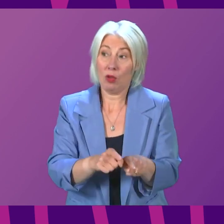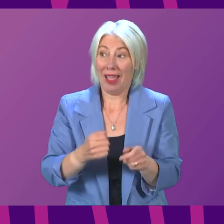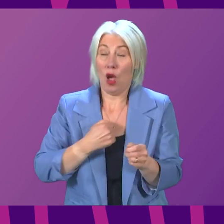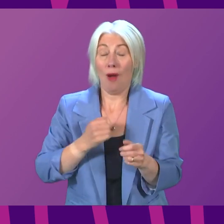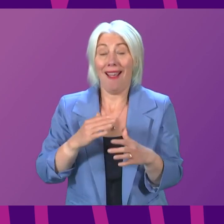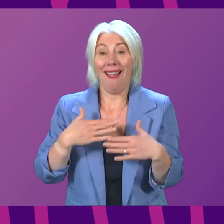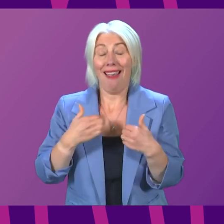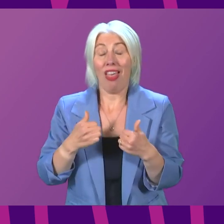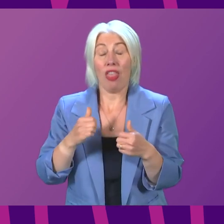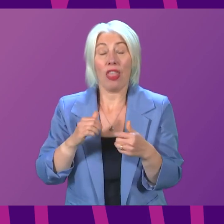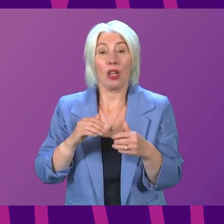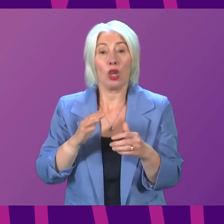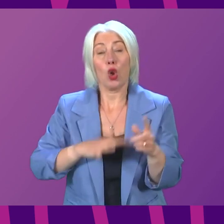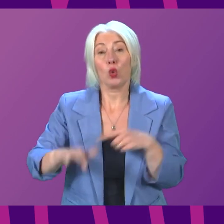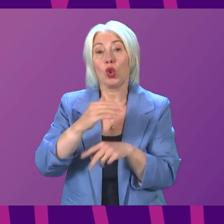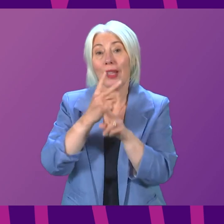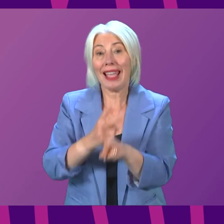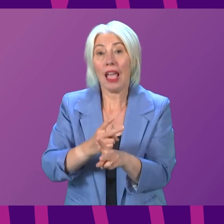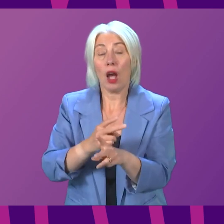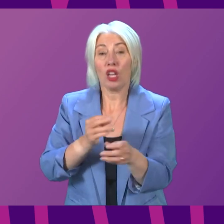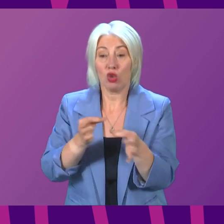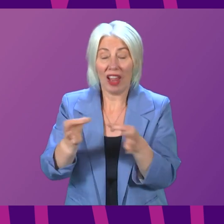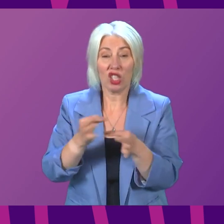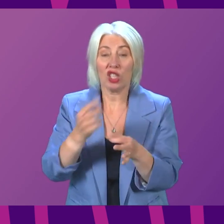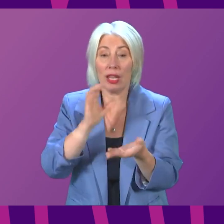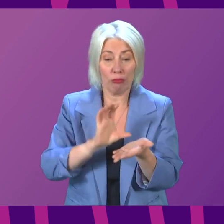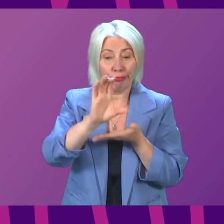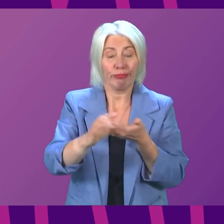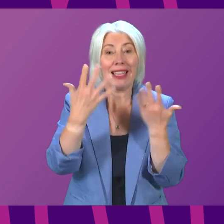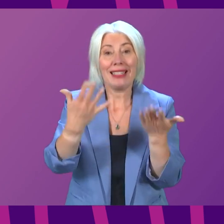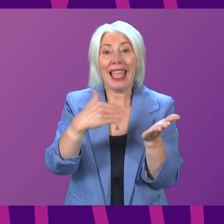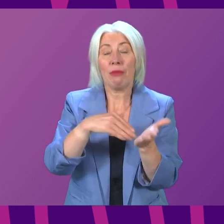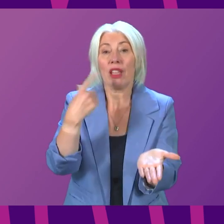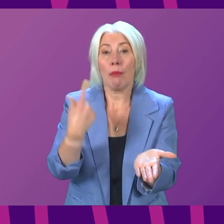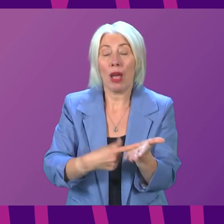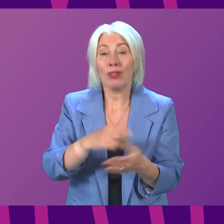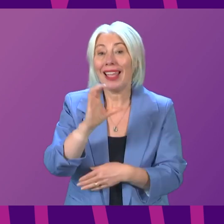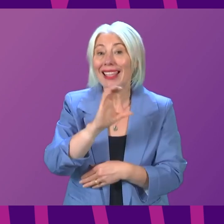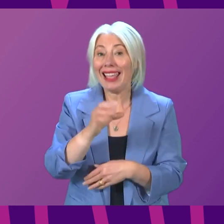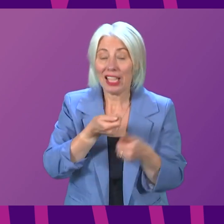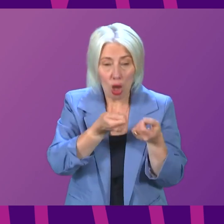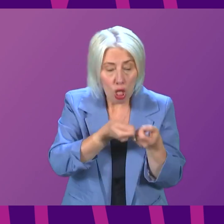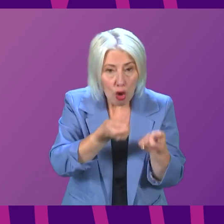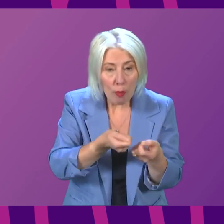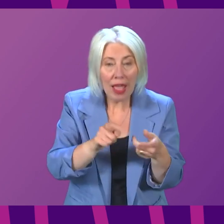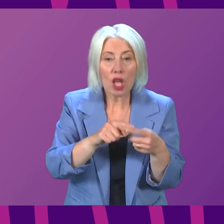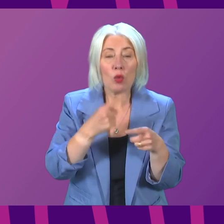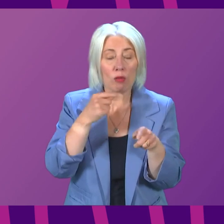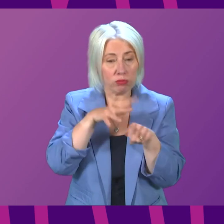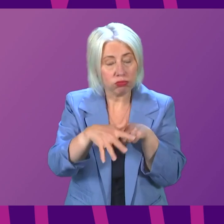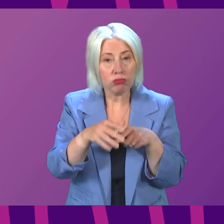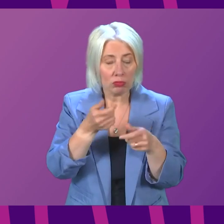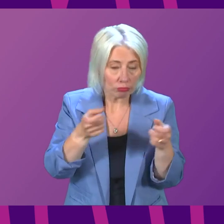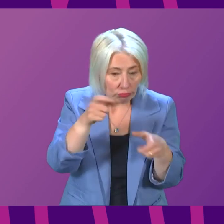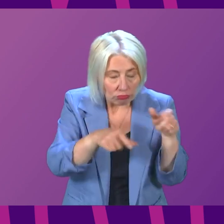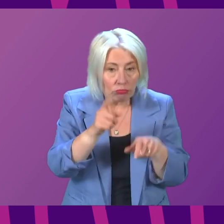Health and Social Care National Workforce Strategy, we are investing £10 million in our cancer therapy and acute oncology workforce in order